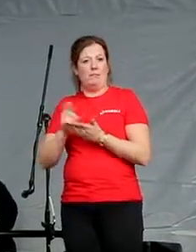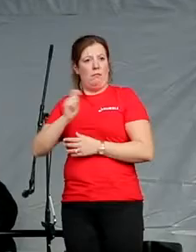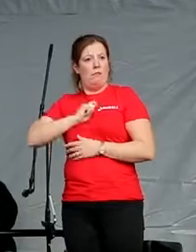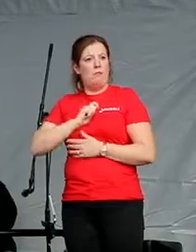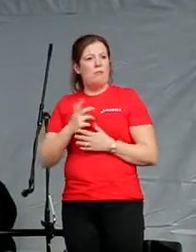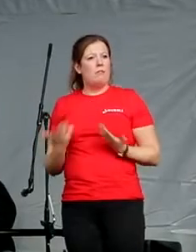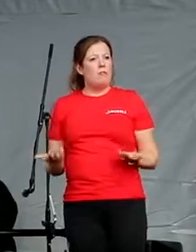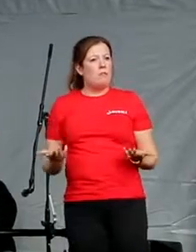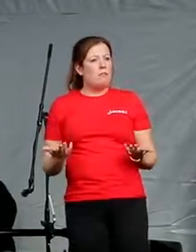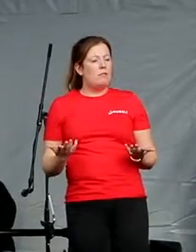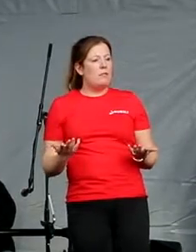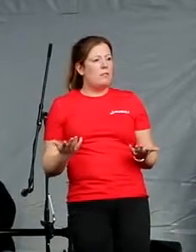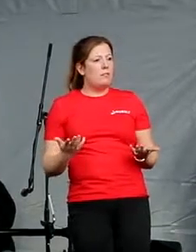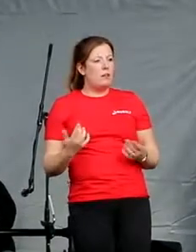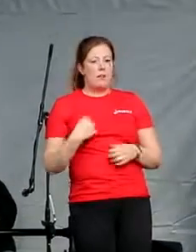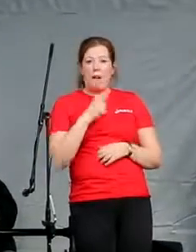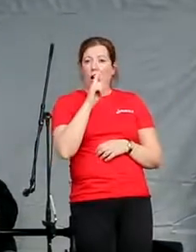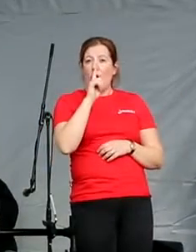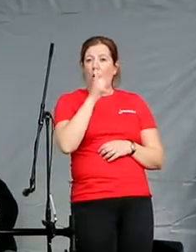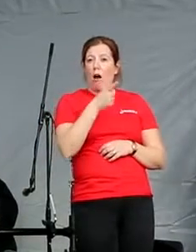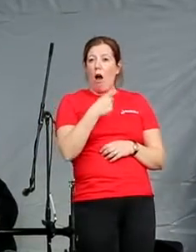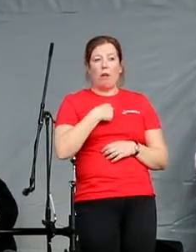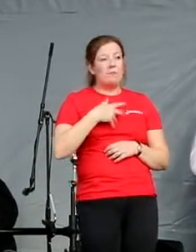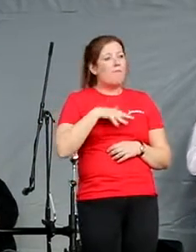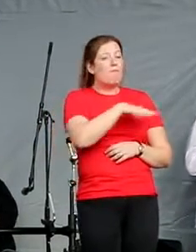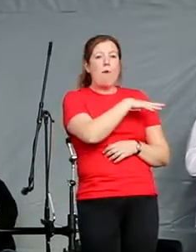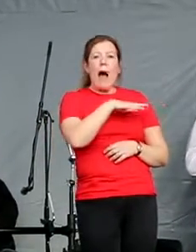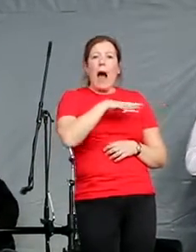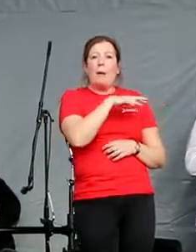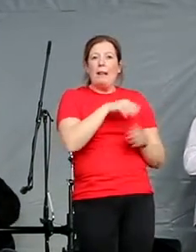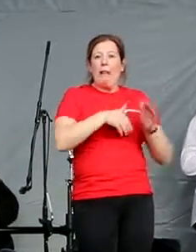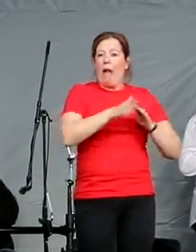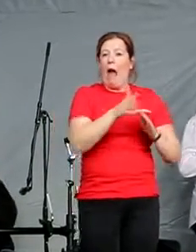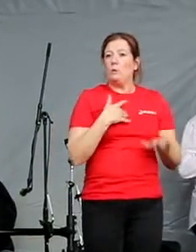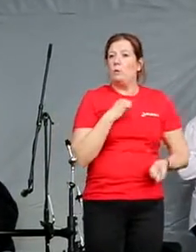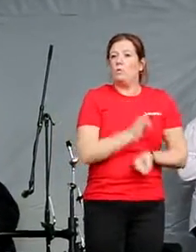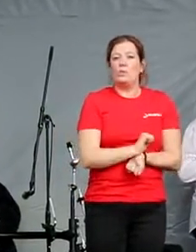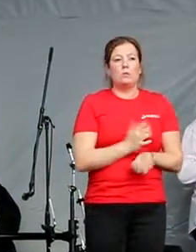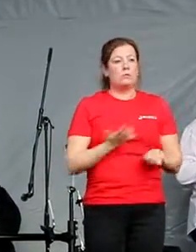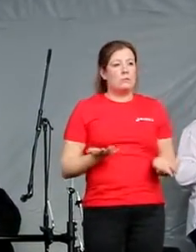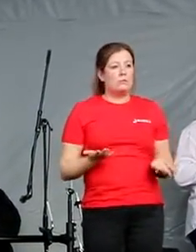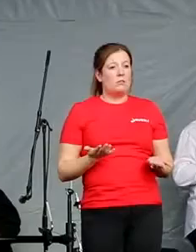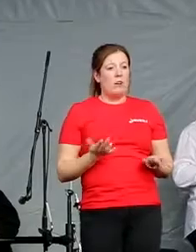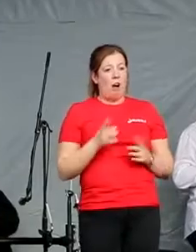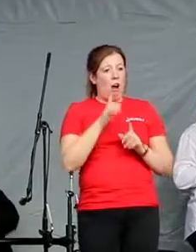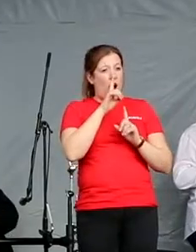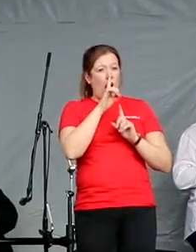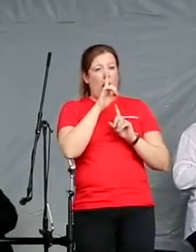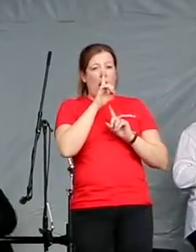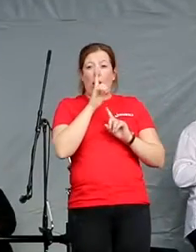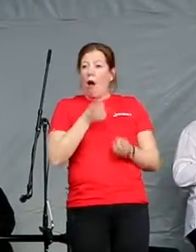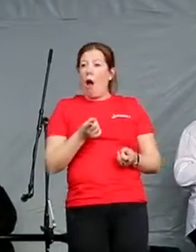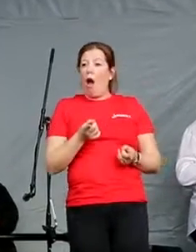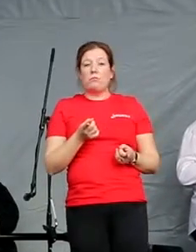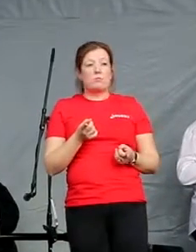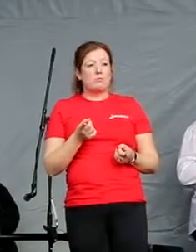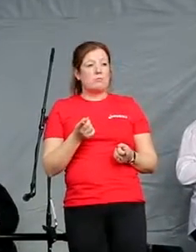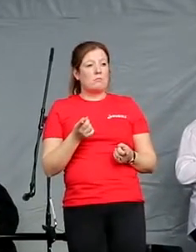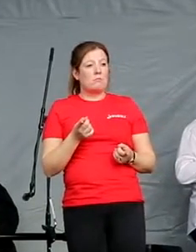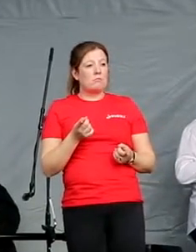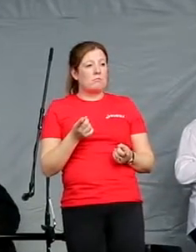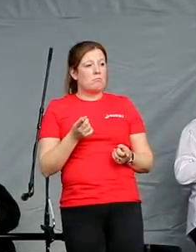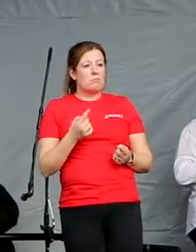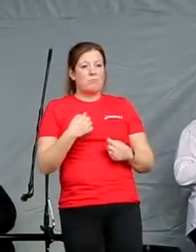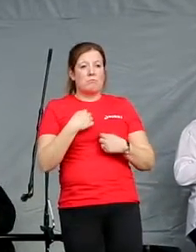be able to take your family out. You might not be able to